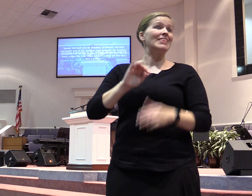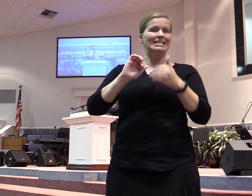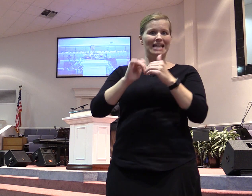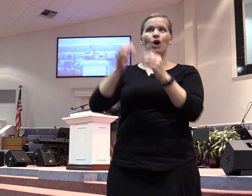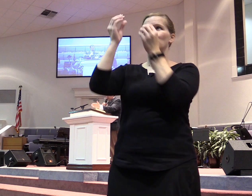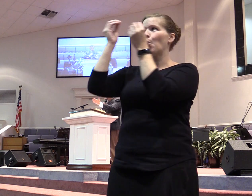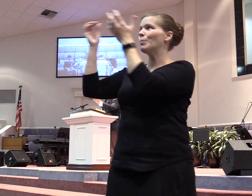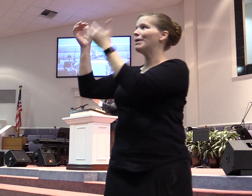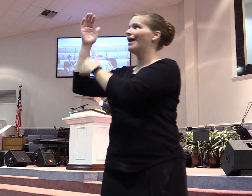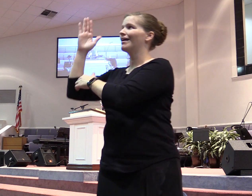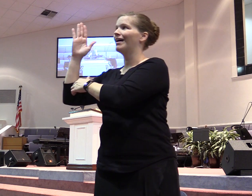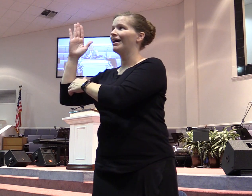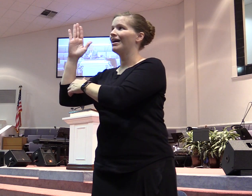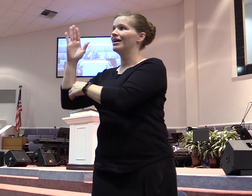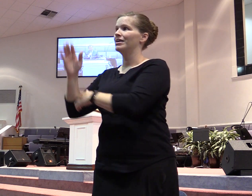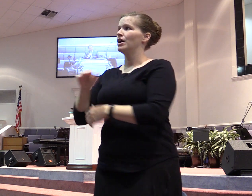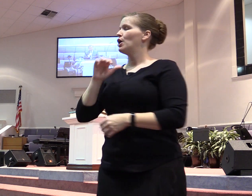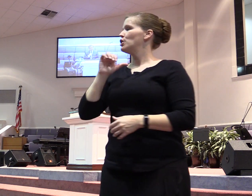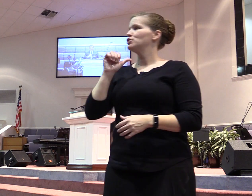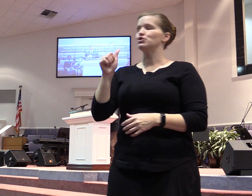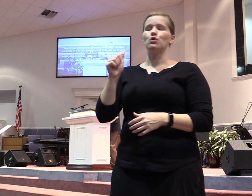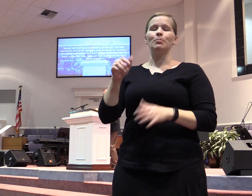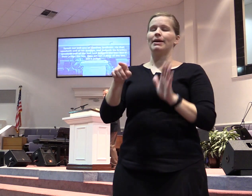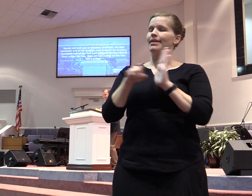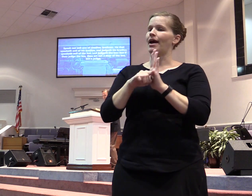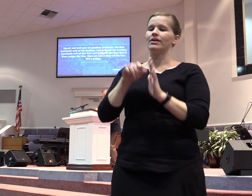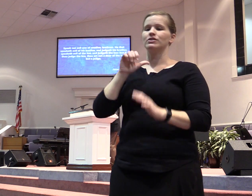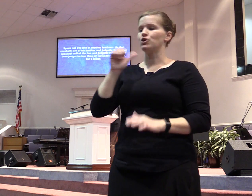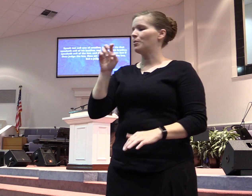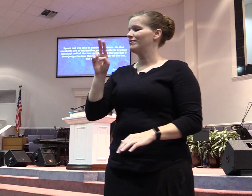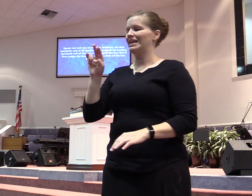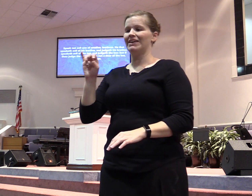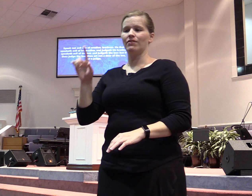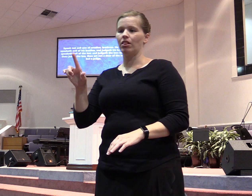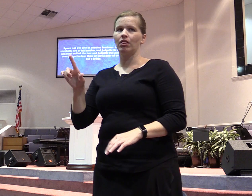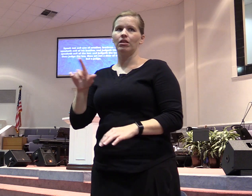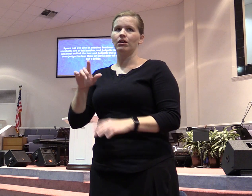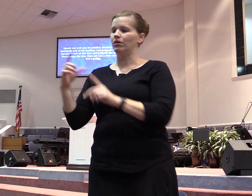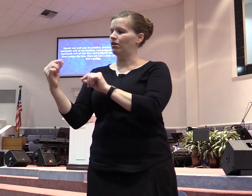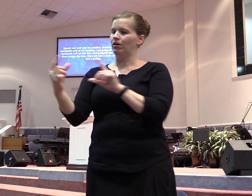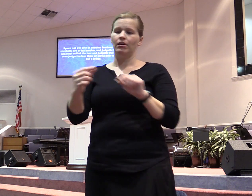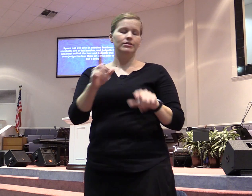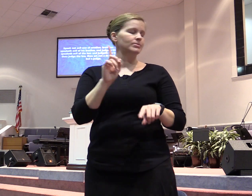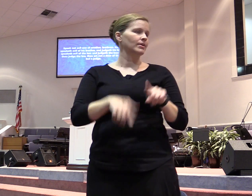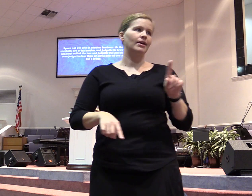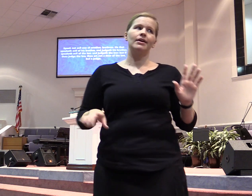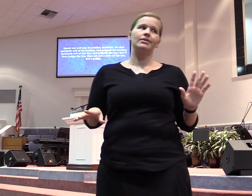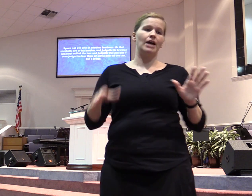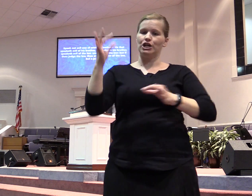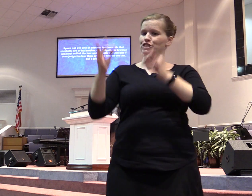to God. Speak not evil of one another. Right. That's right. He that speaketh the evil of his brother and judges his brother, speak of the evil of